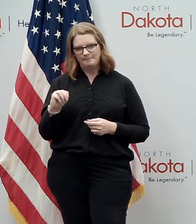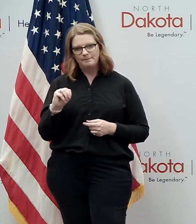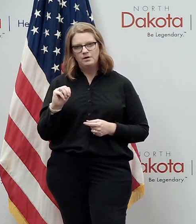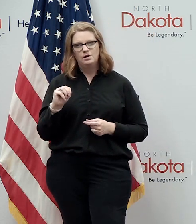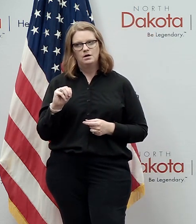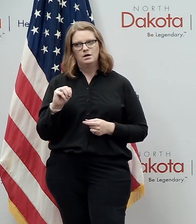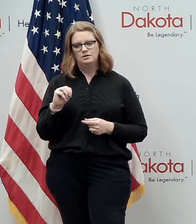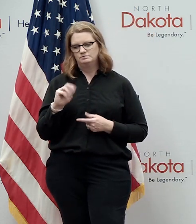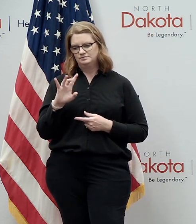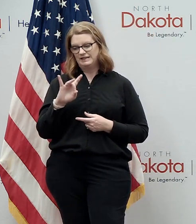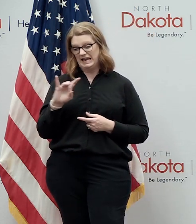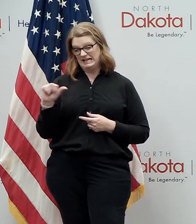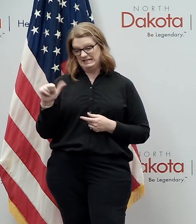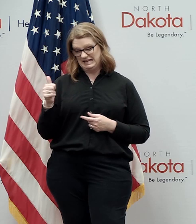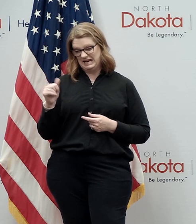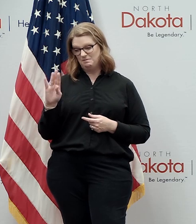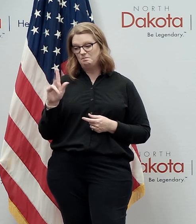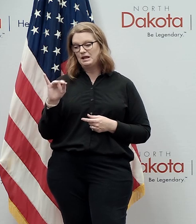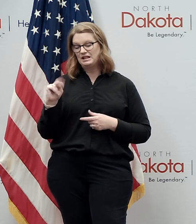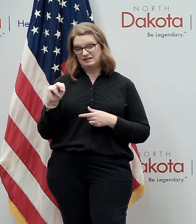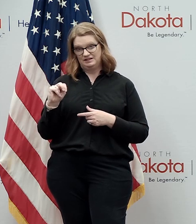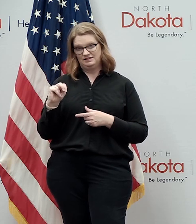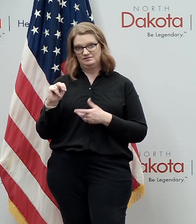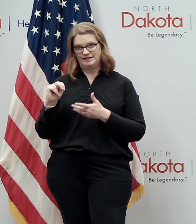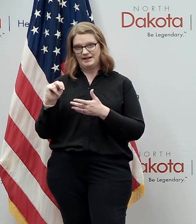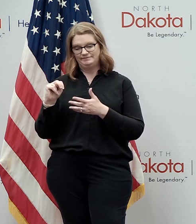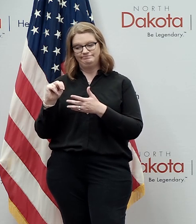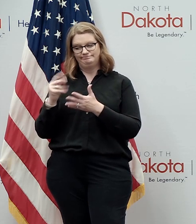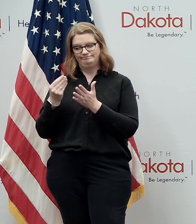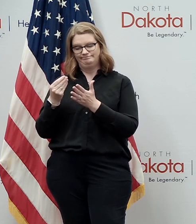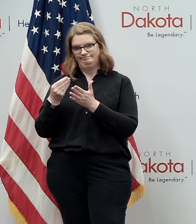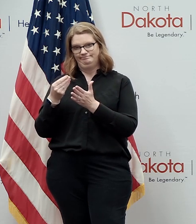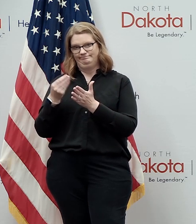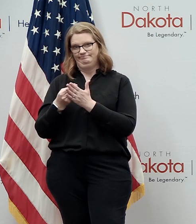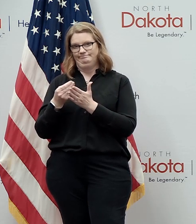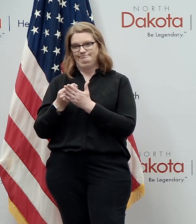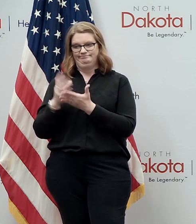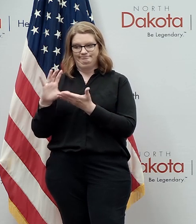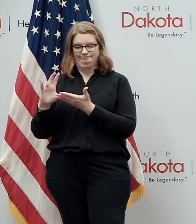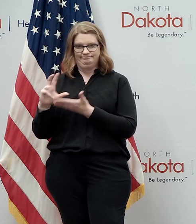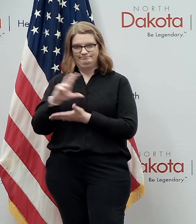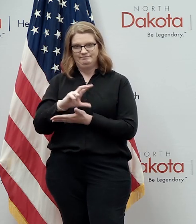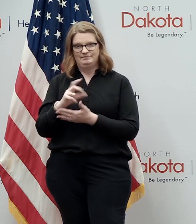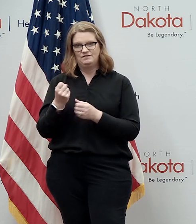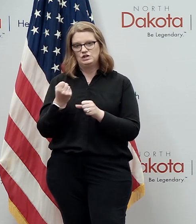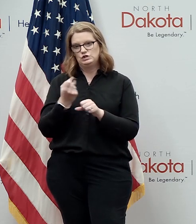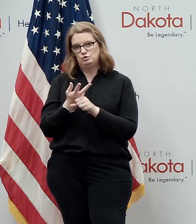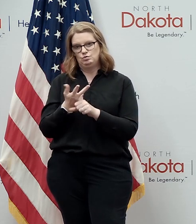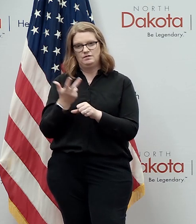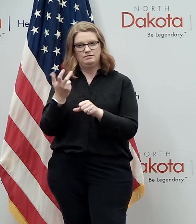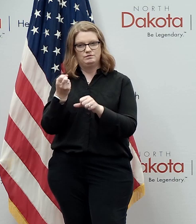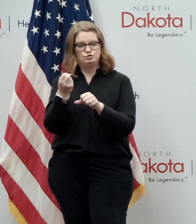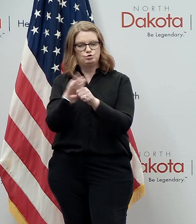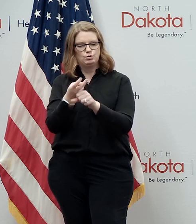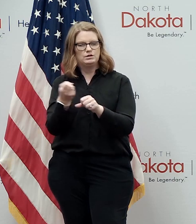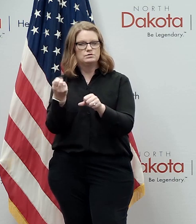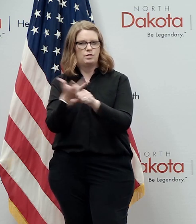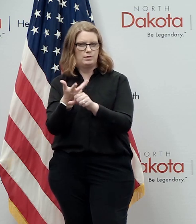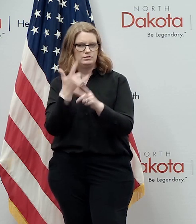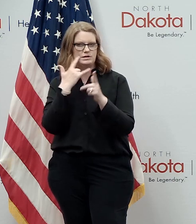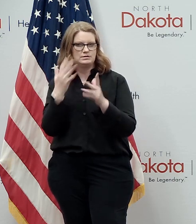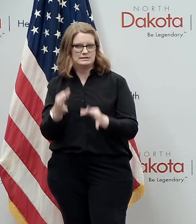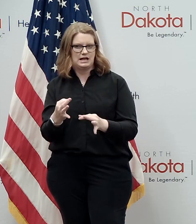eight to ten billion dollar capital allocation decisions that are made on the planet every two or three years uh you know this has